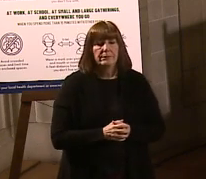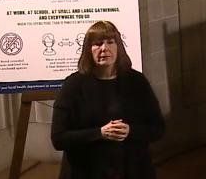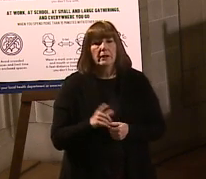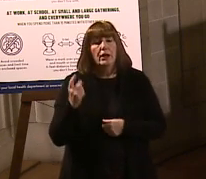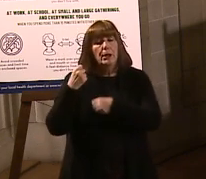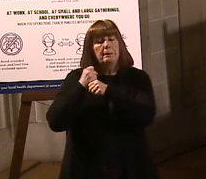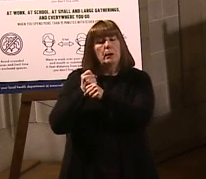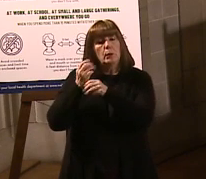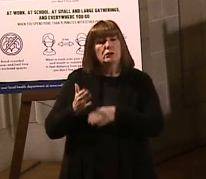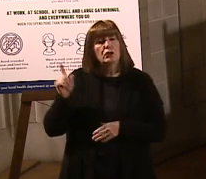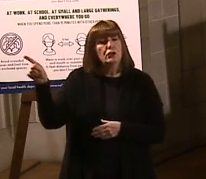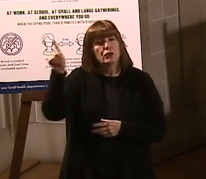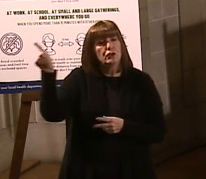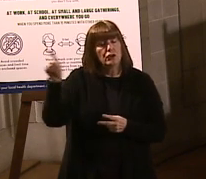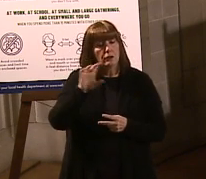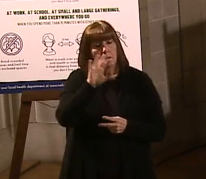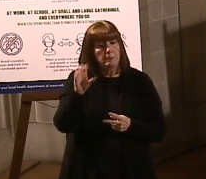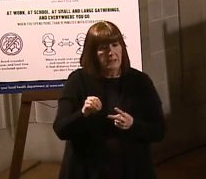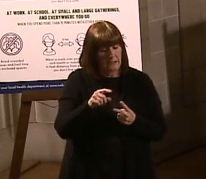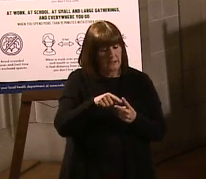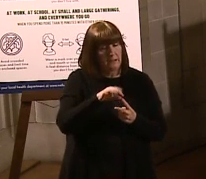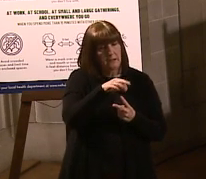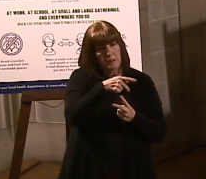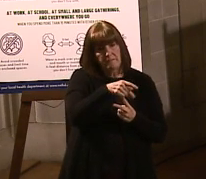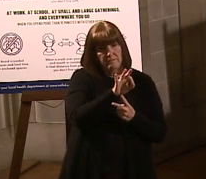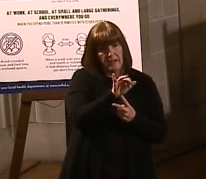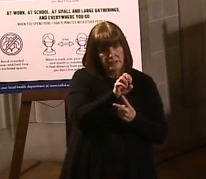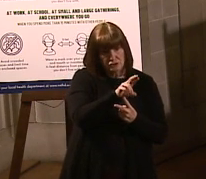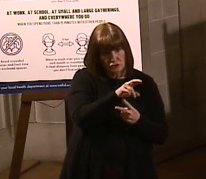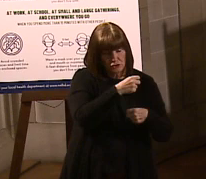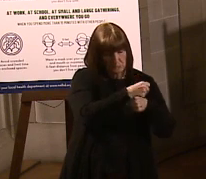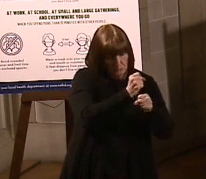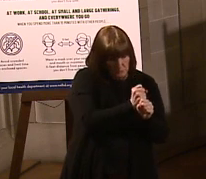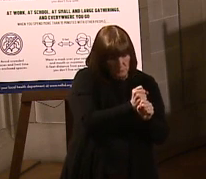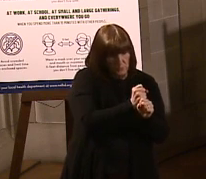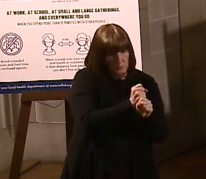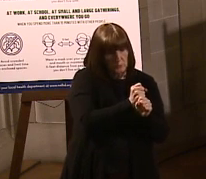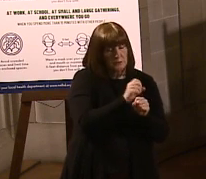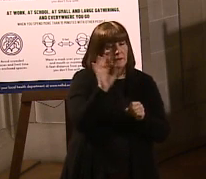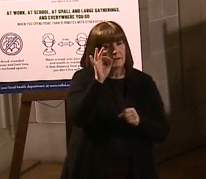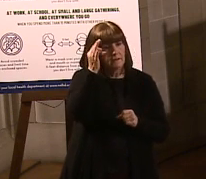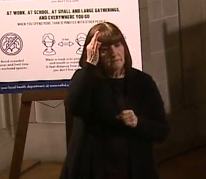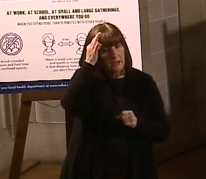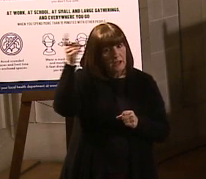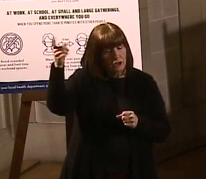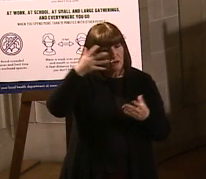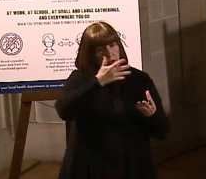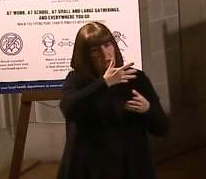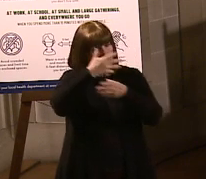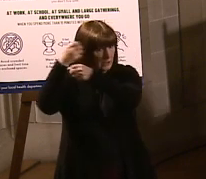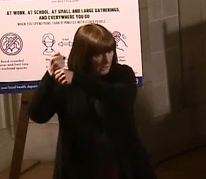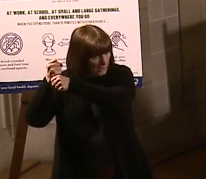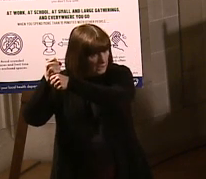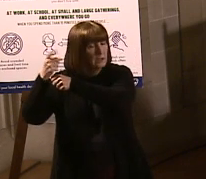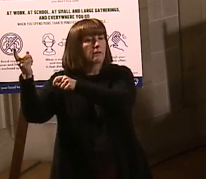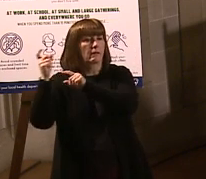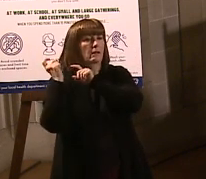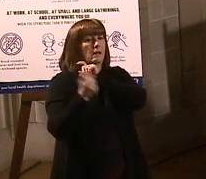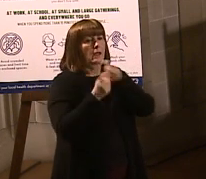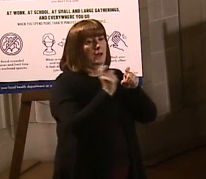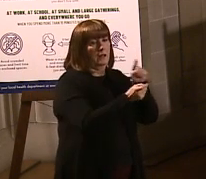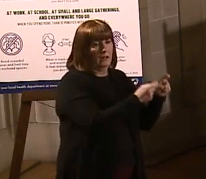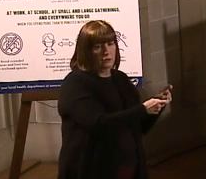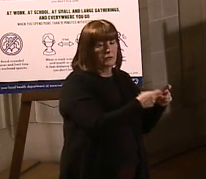producers Moderna and Pfizer produce the vaccines. federal government does the allocate allocation to us.